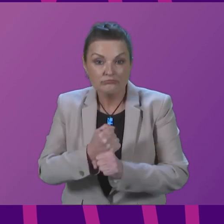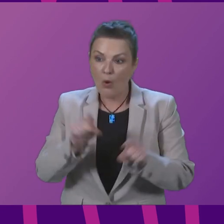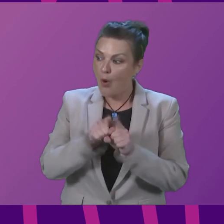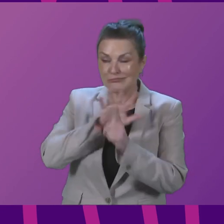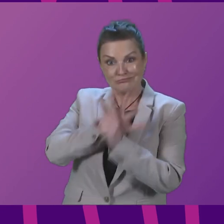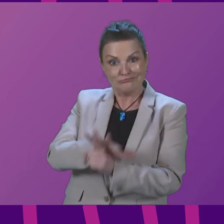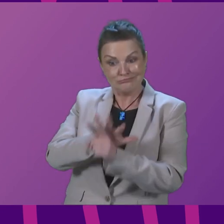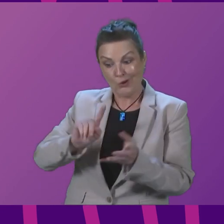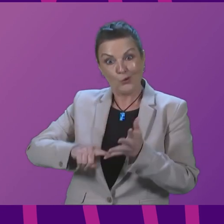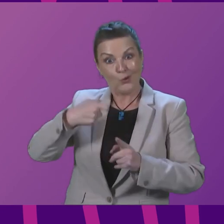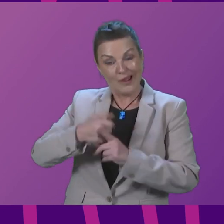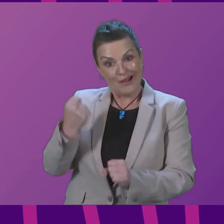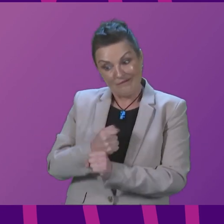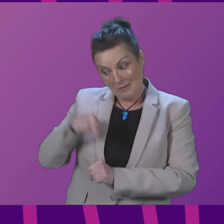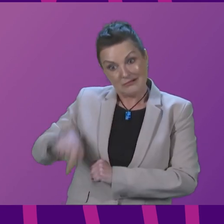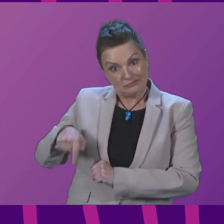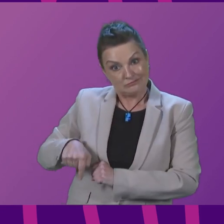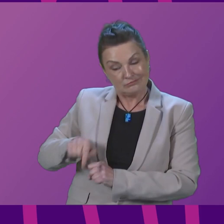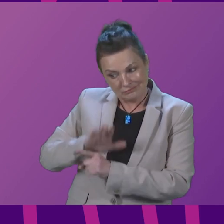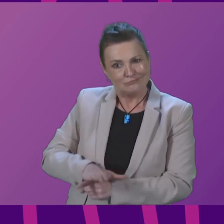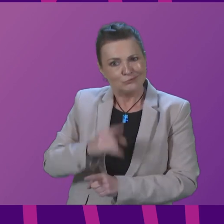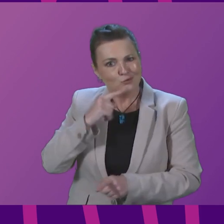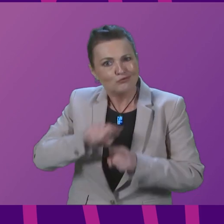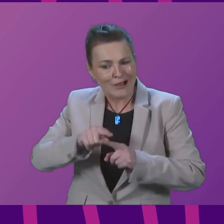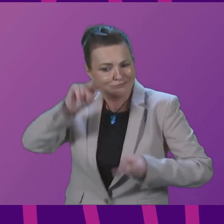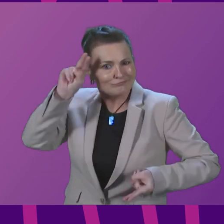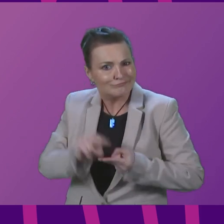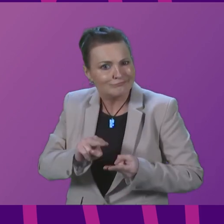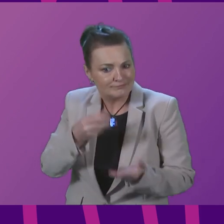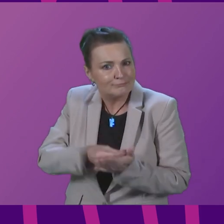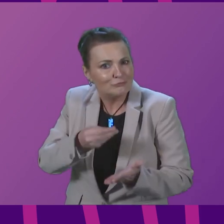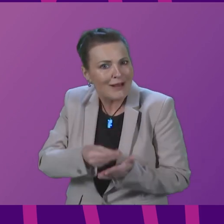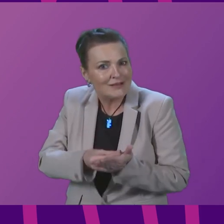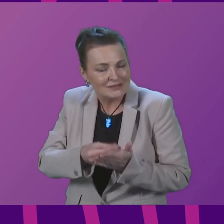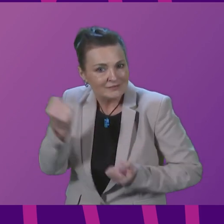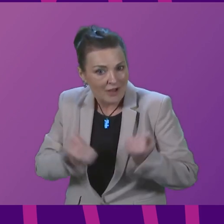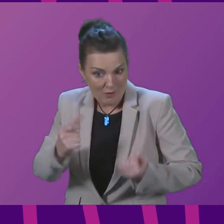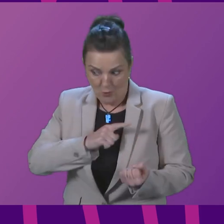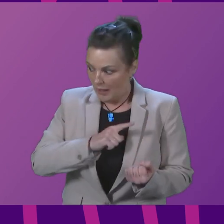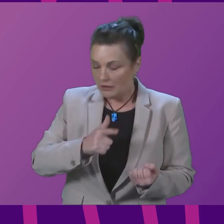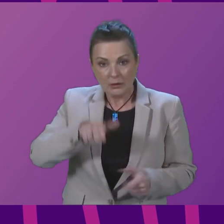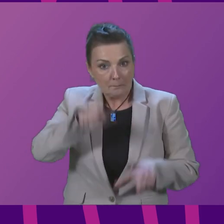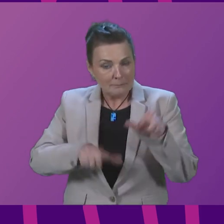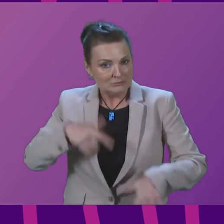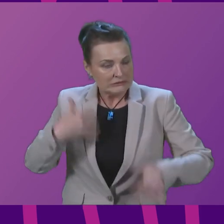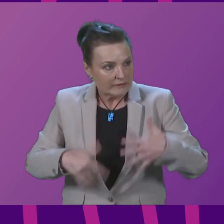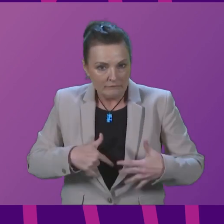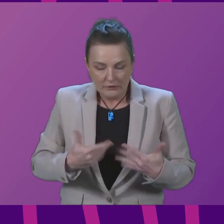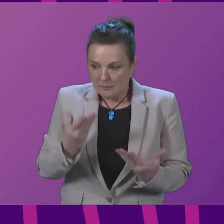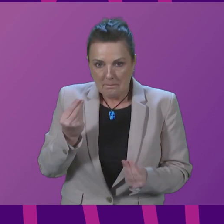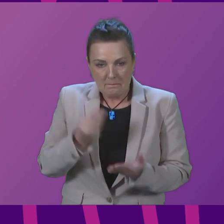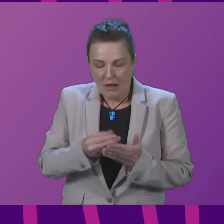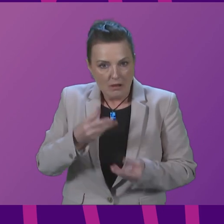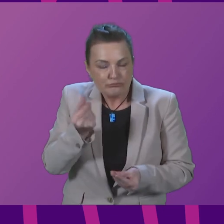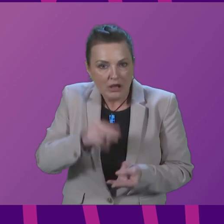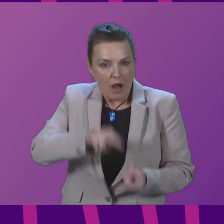Government to cut the cost of motoring, particularly just now when people are suffering from cost of living. But of course, we also, all of